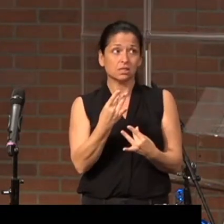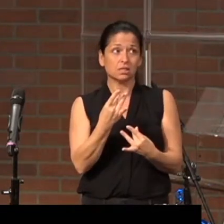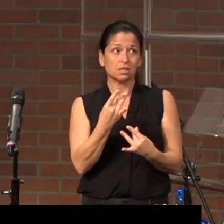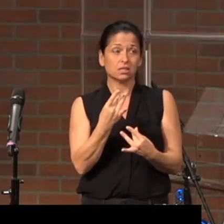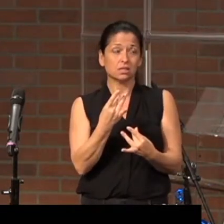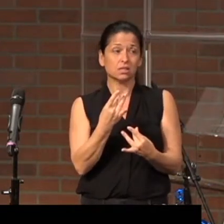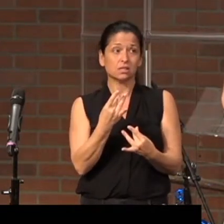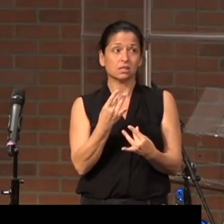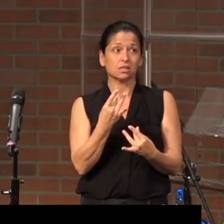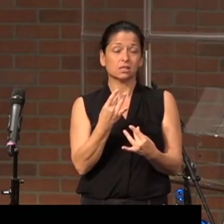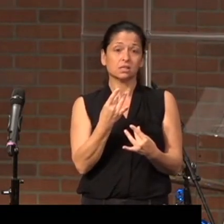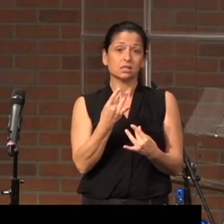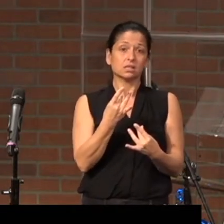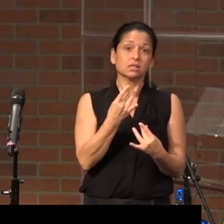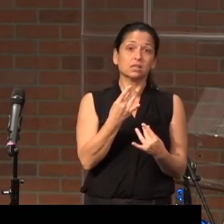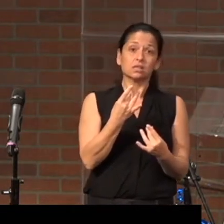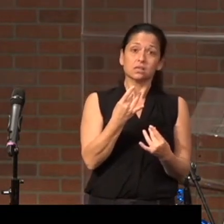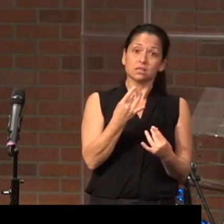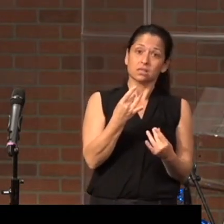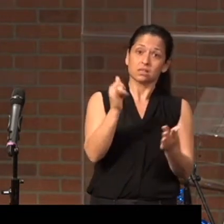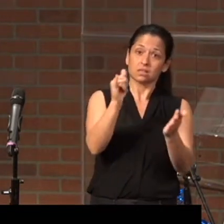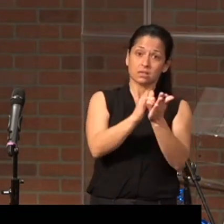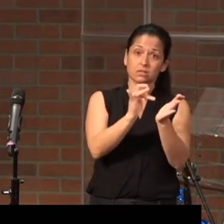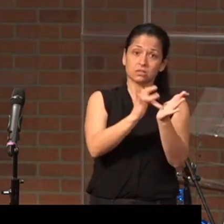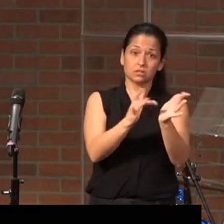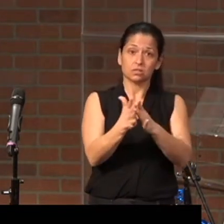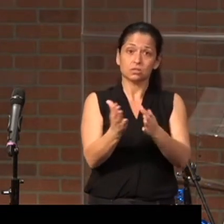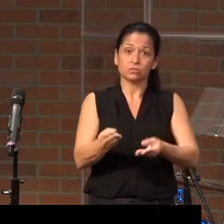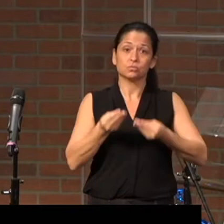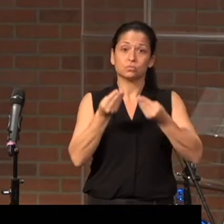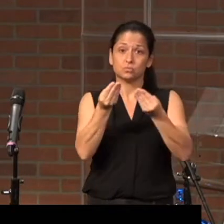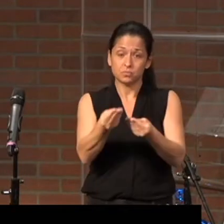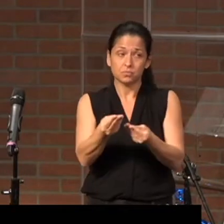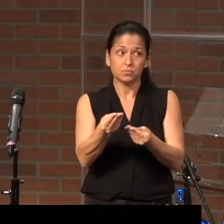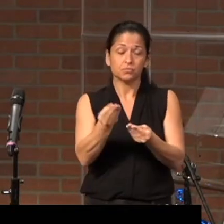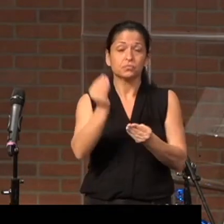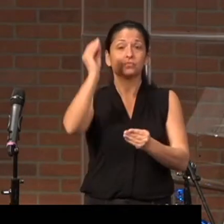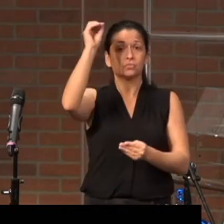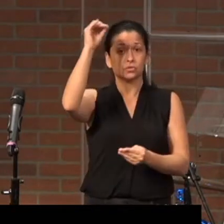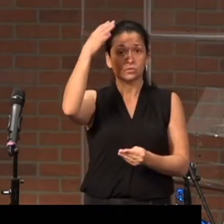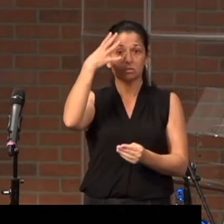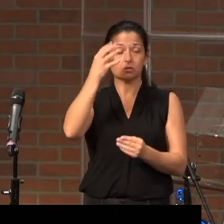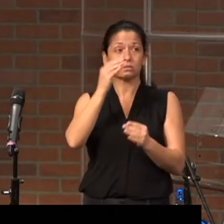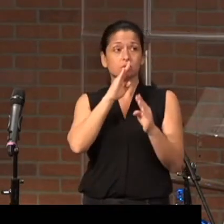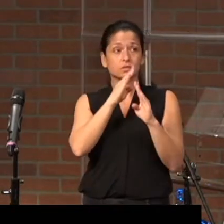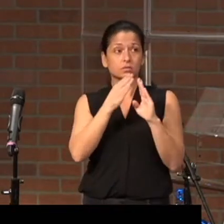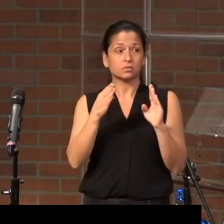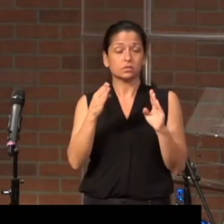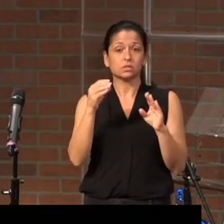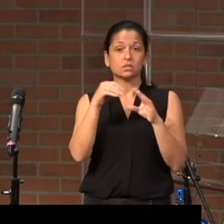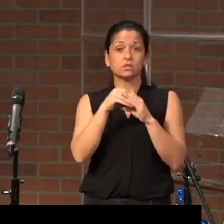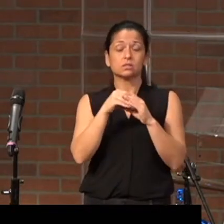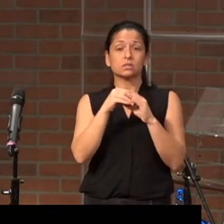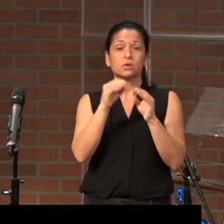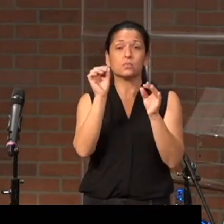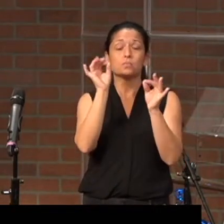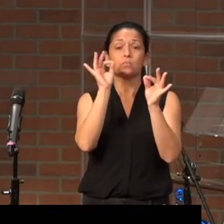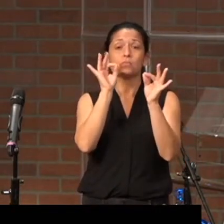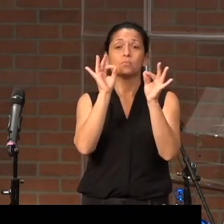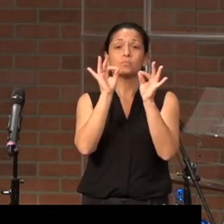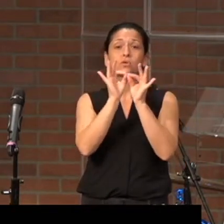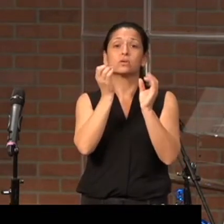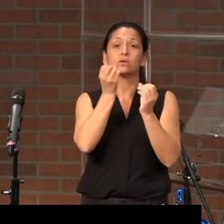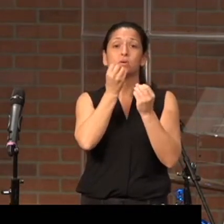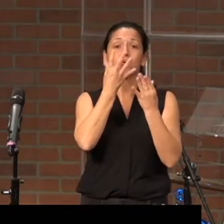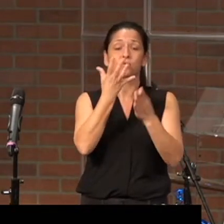Interestingly, Jesus produces grace and peace and divine power in